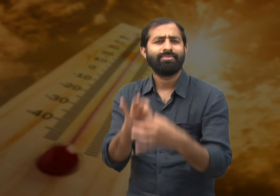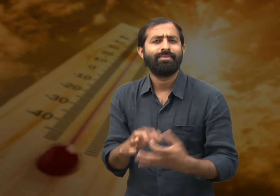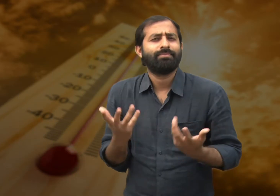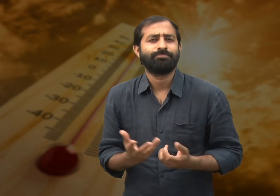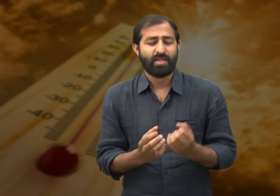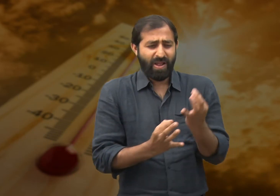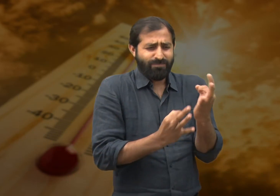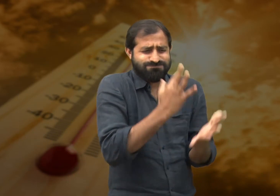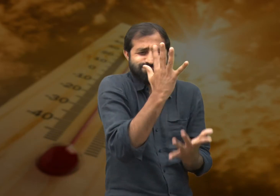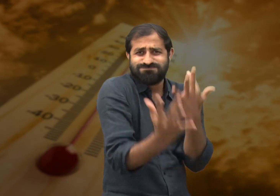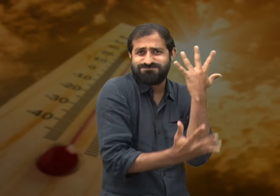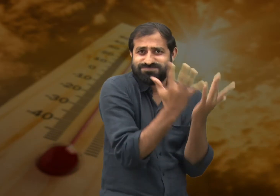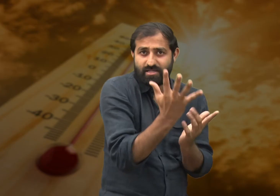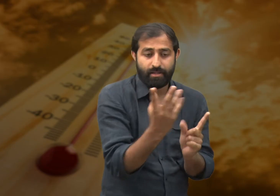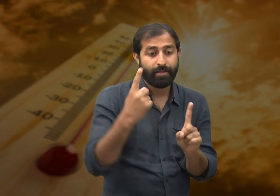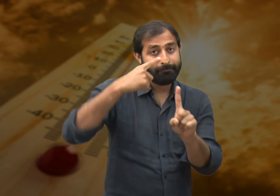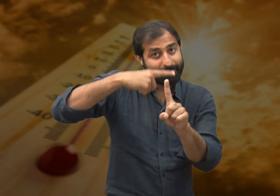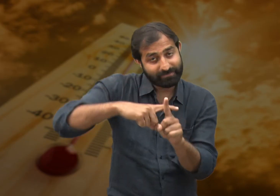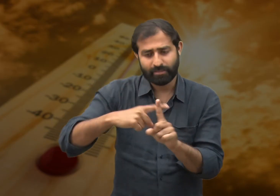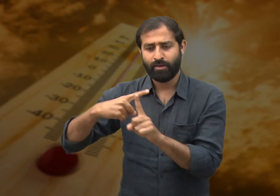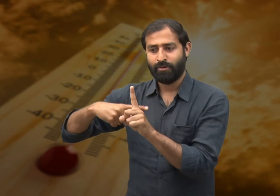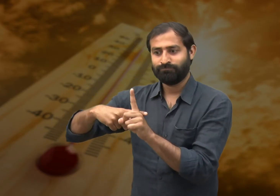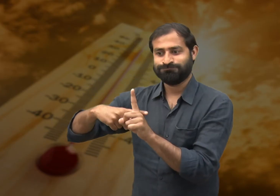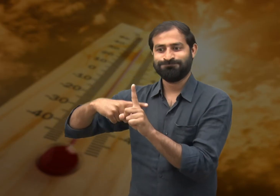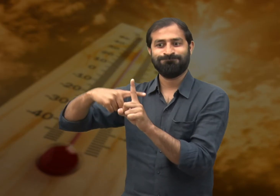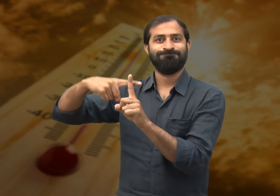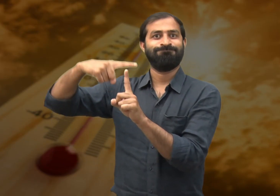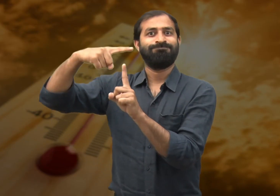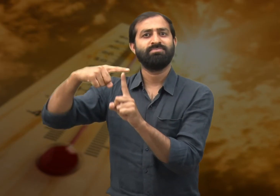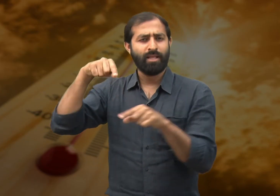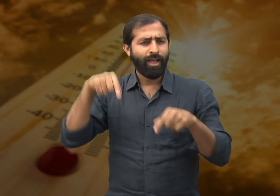Today we are going to discuss about heat and temperature.